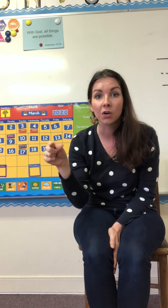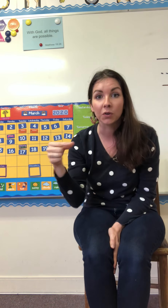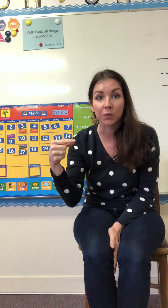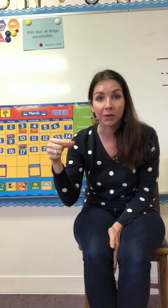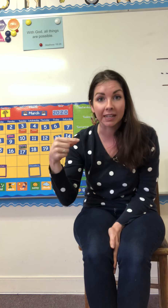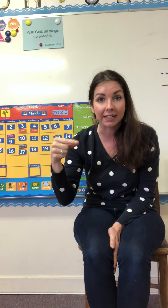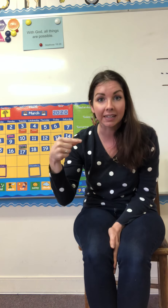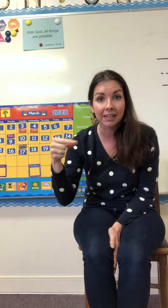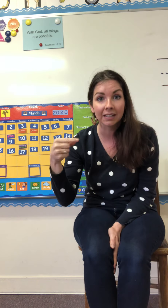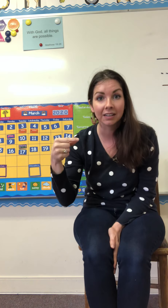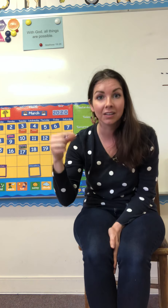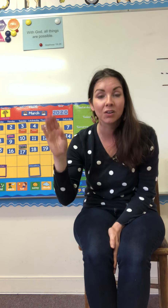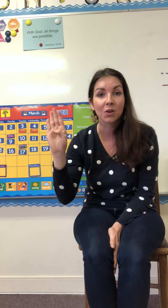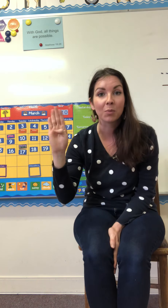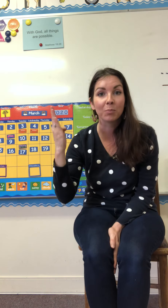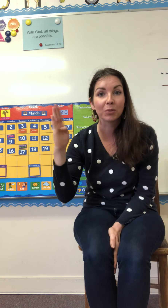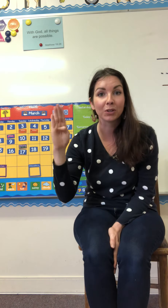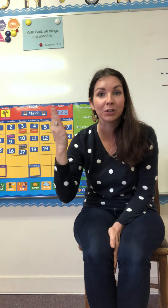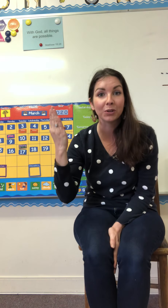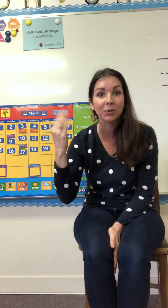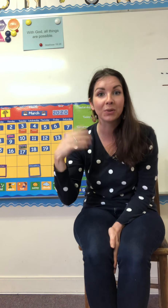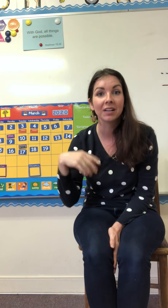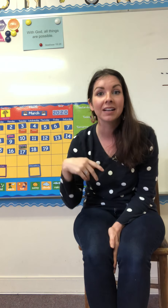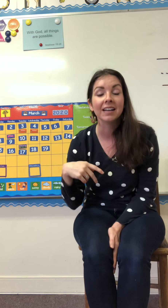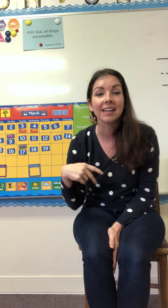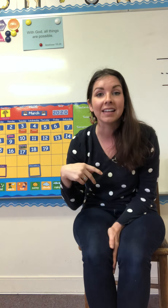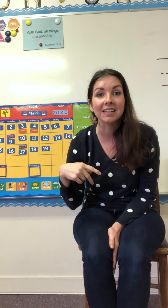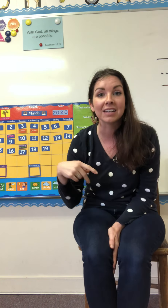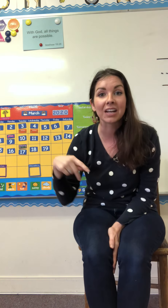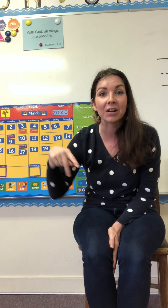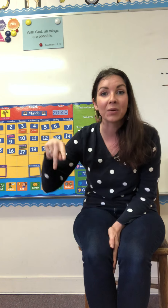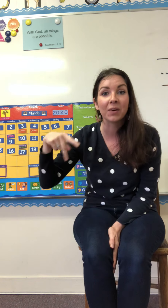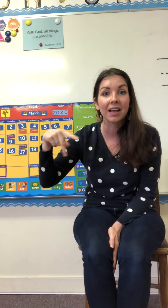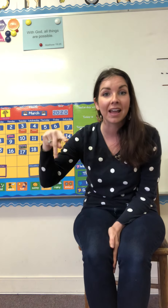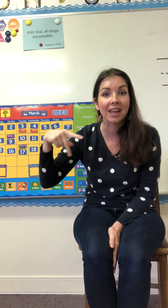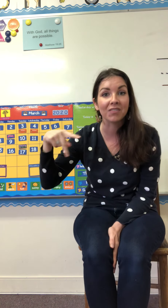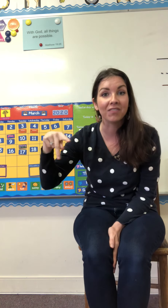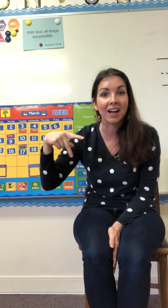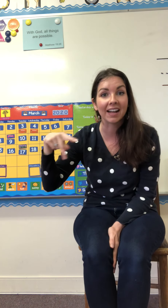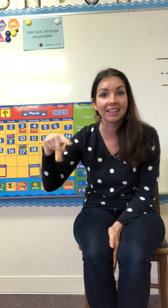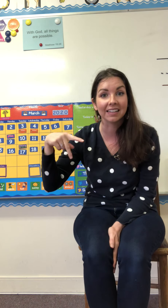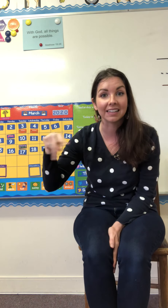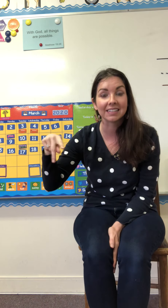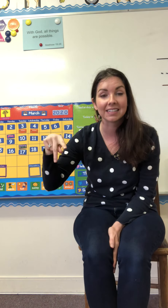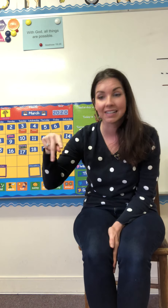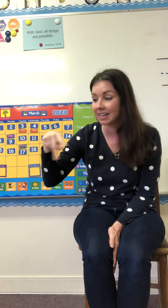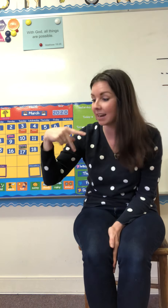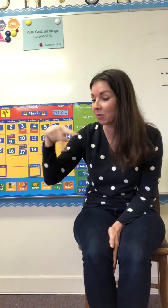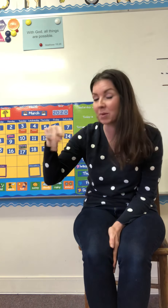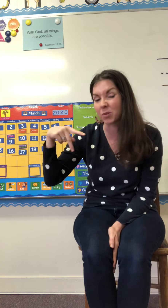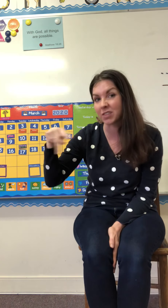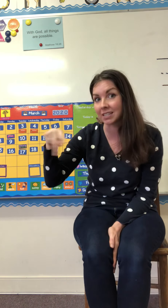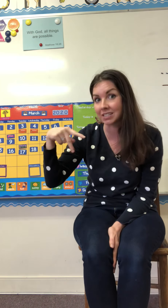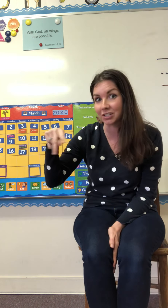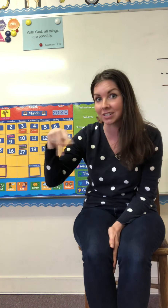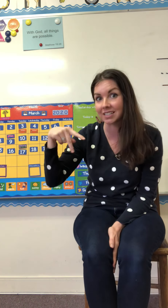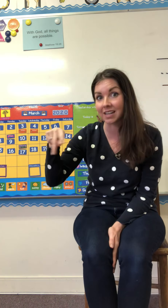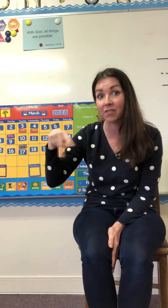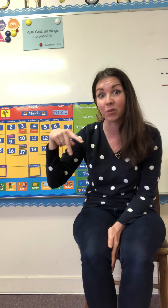green, blue, indigo, and violet. Remember, this is just the sign for